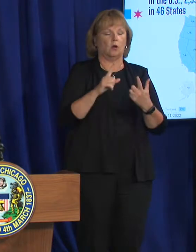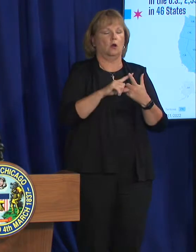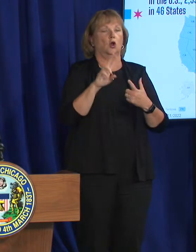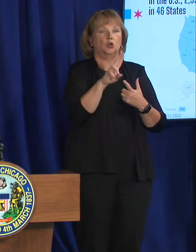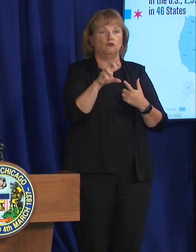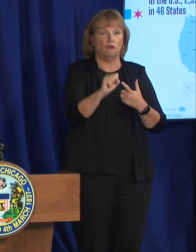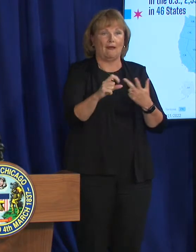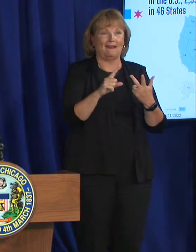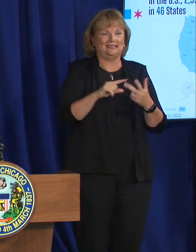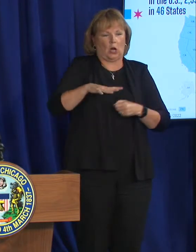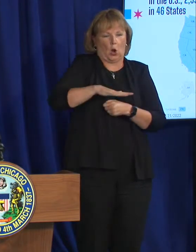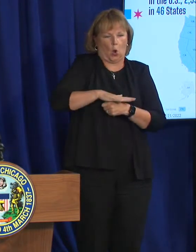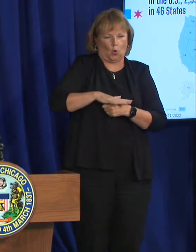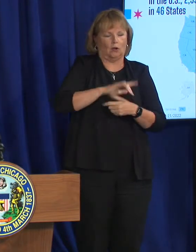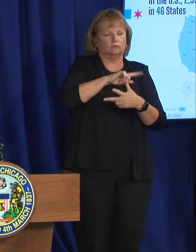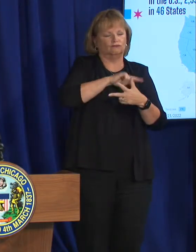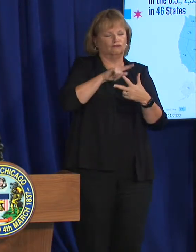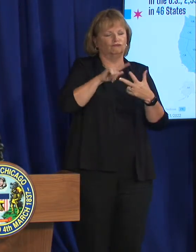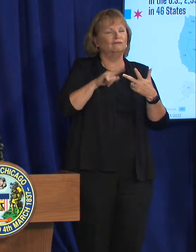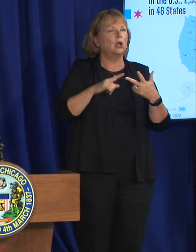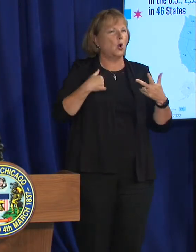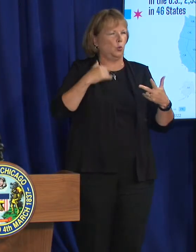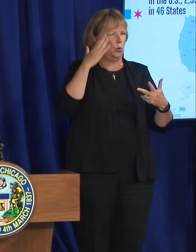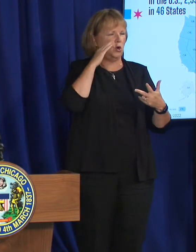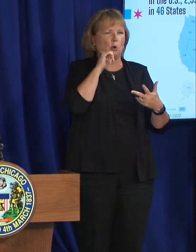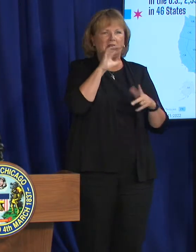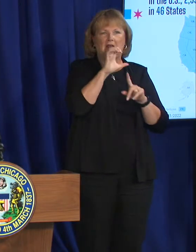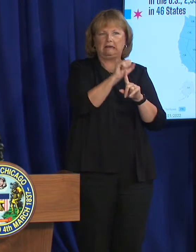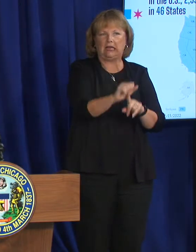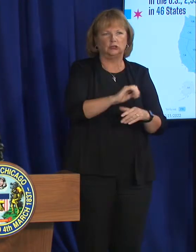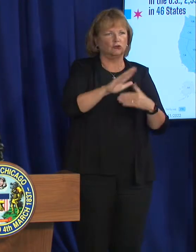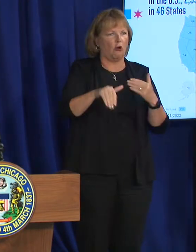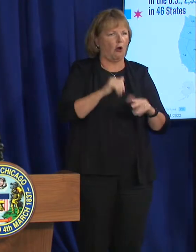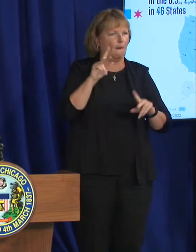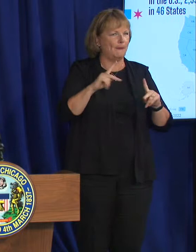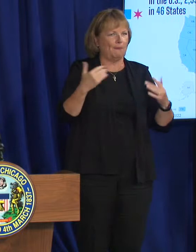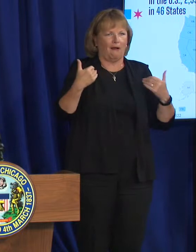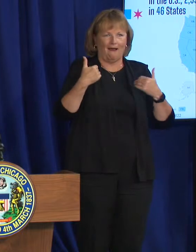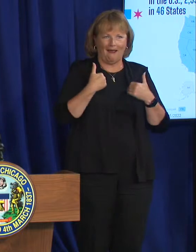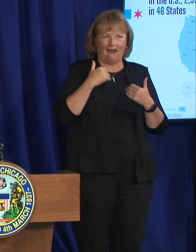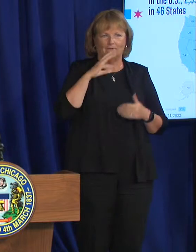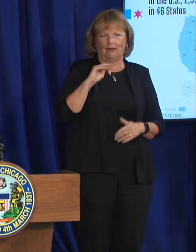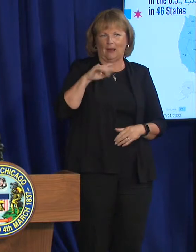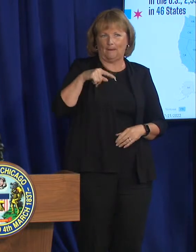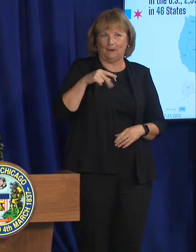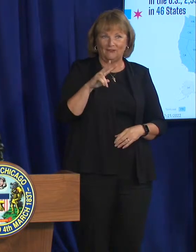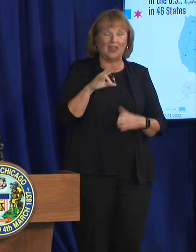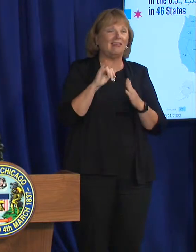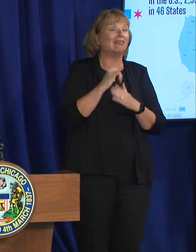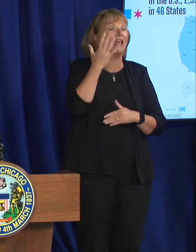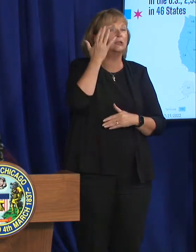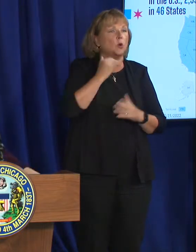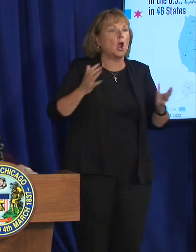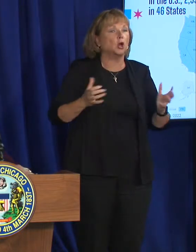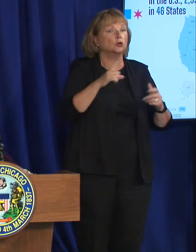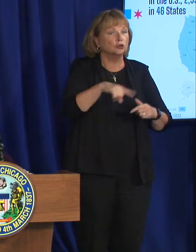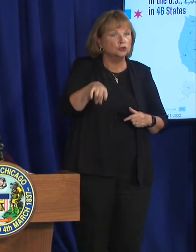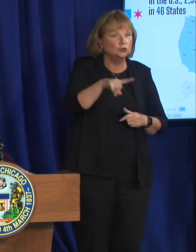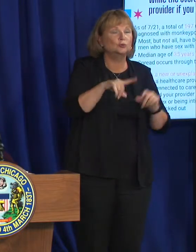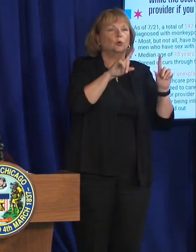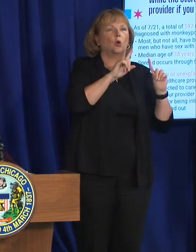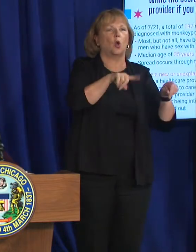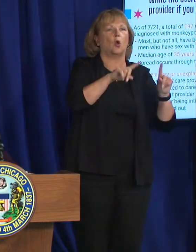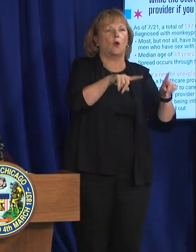local level, this is definitely an undercount. And this is part of why we want to encourage people to get tested.